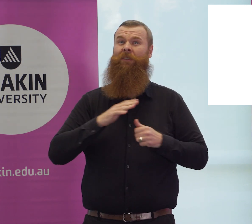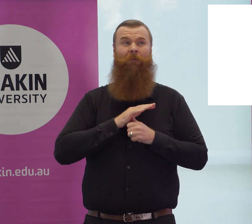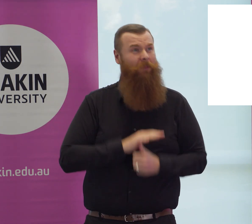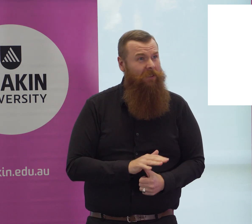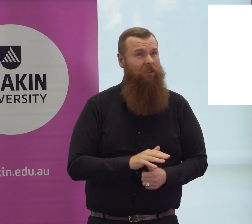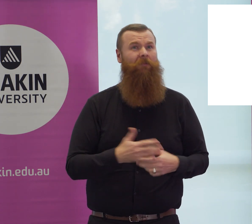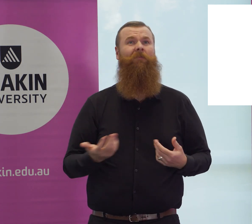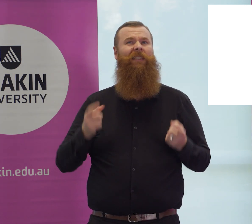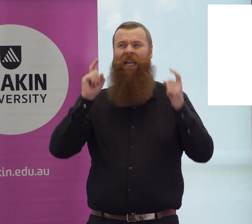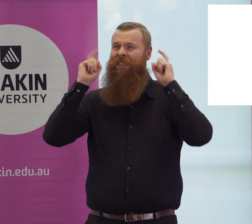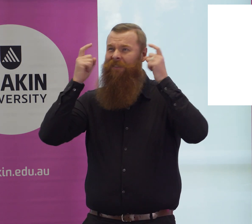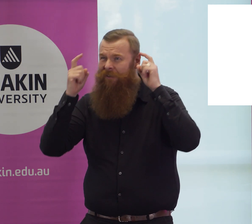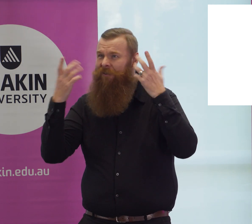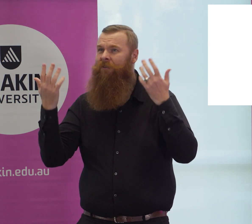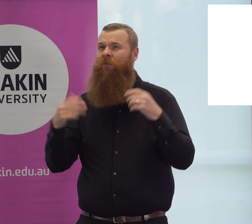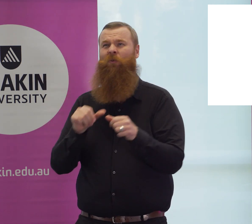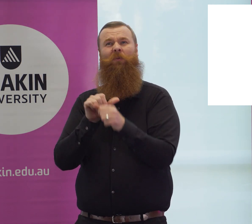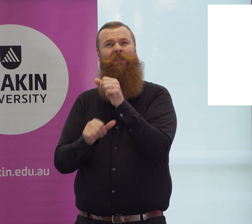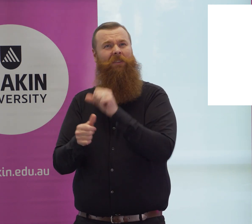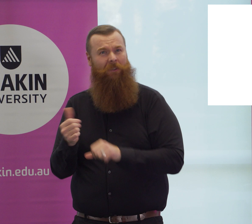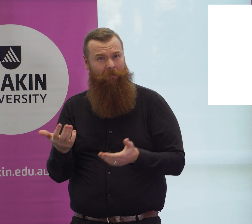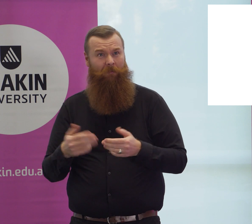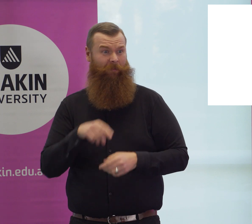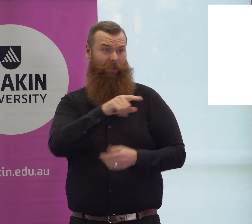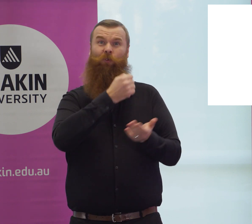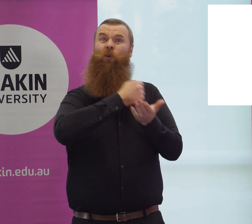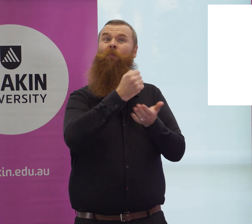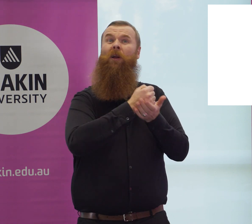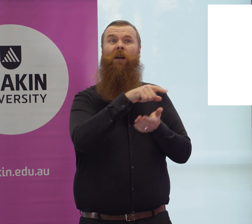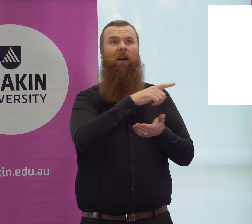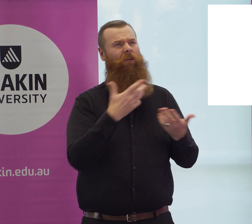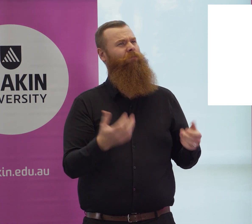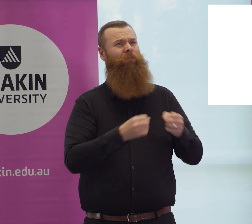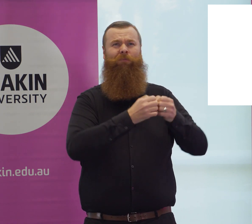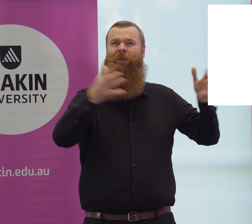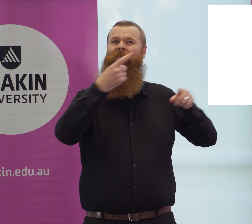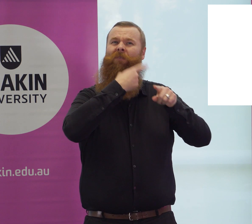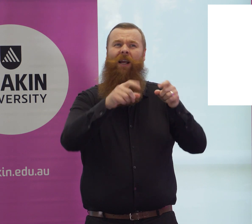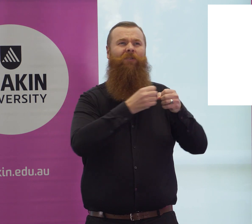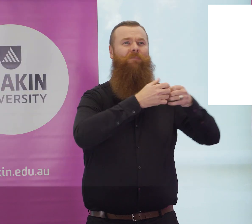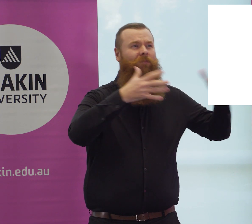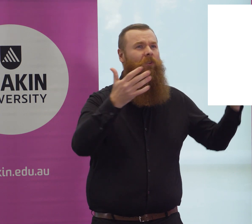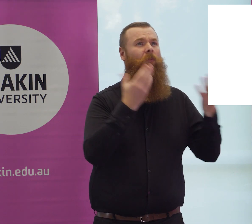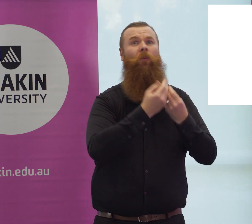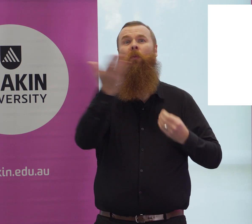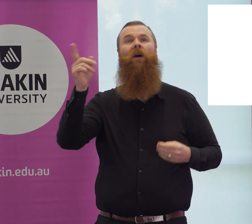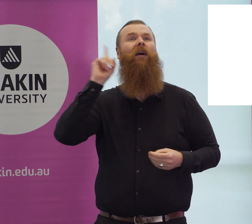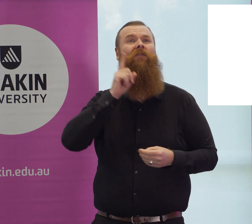depression, anxiety and suicidality experienced by deaf adults. And that number is growing faster